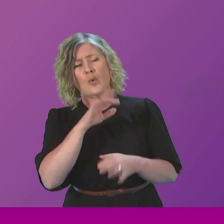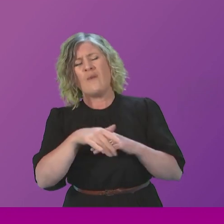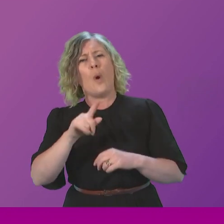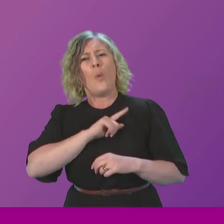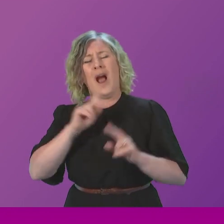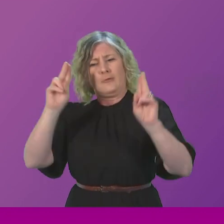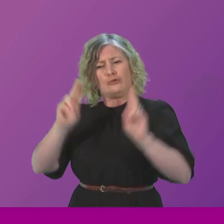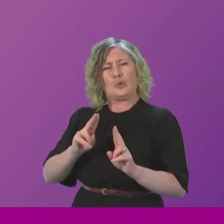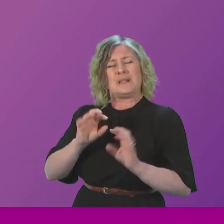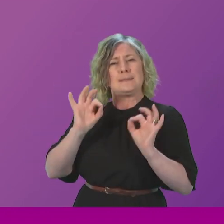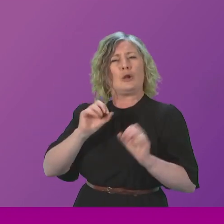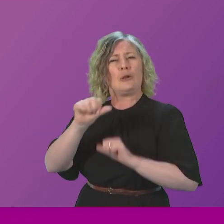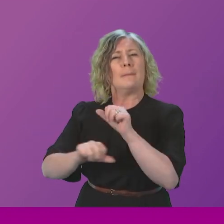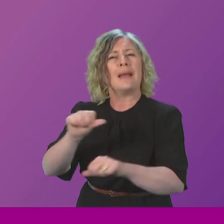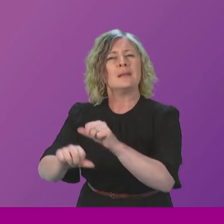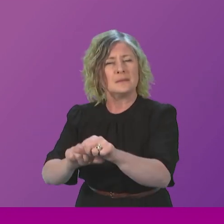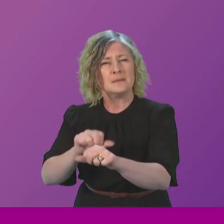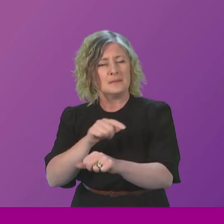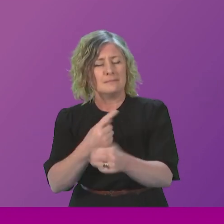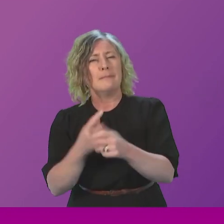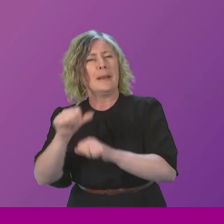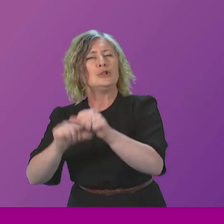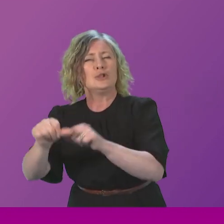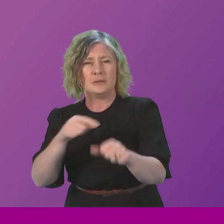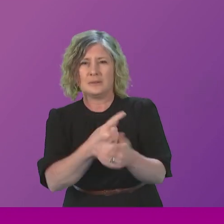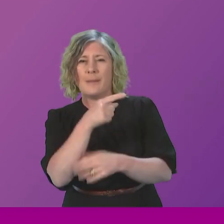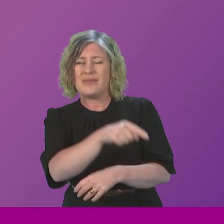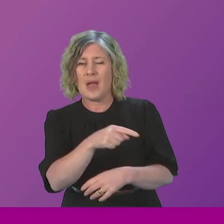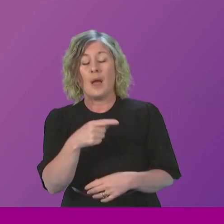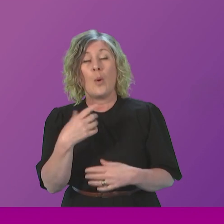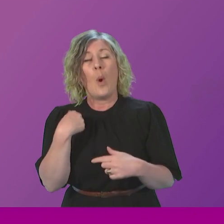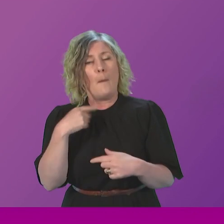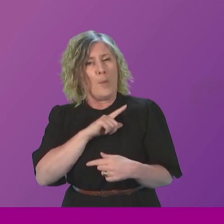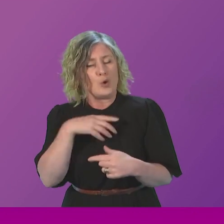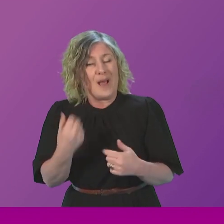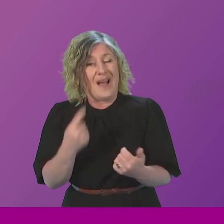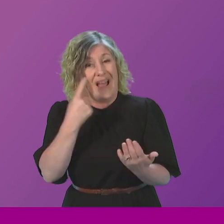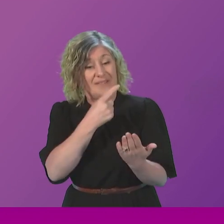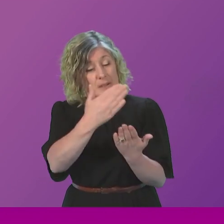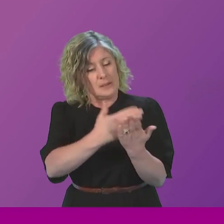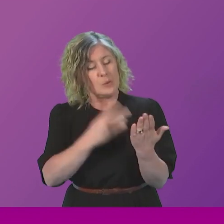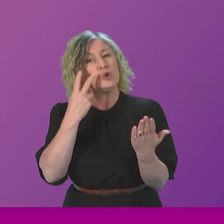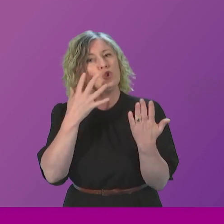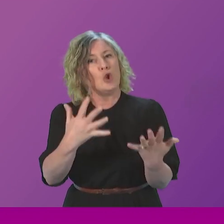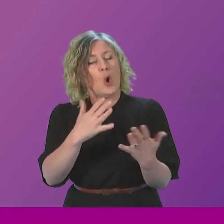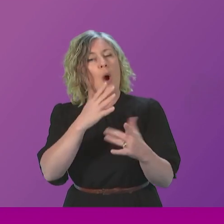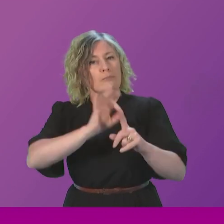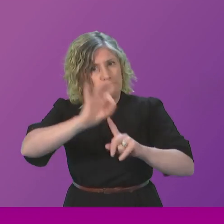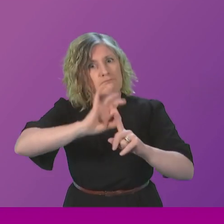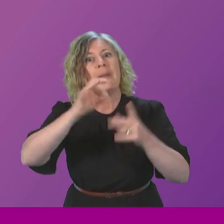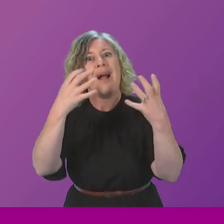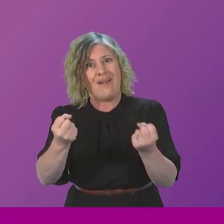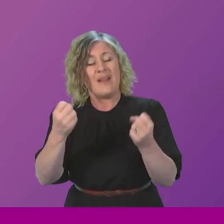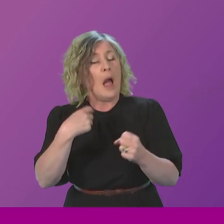was made because of the evidence that we had in front of us. I'm happy for him to see that evidence once again and to provide him with detail